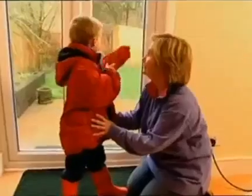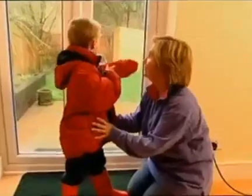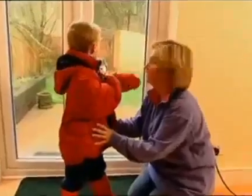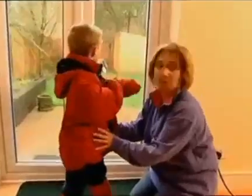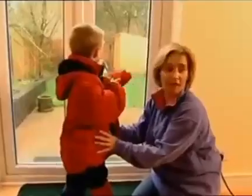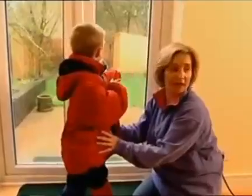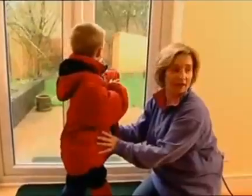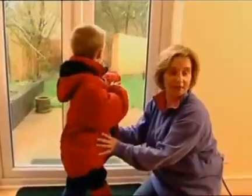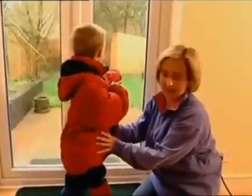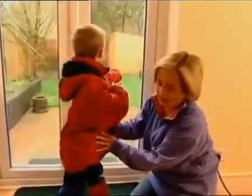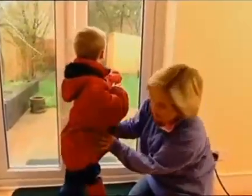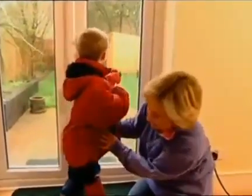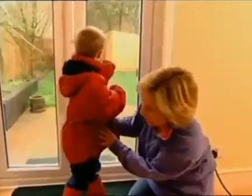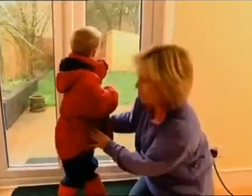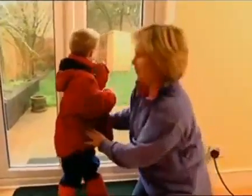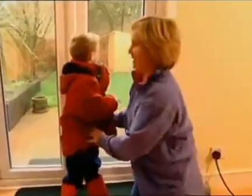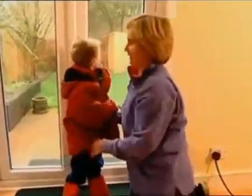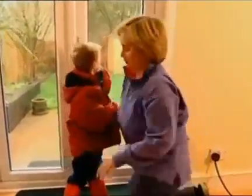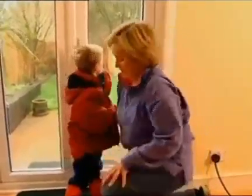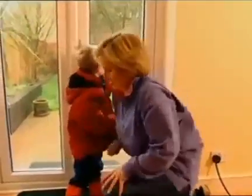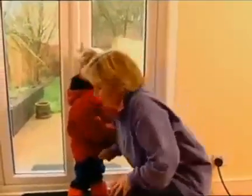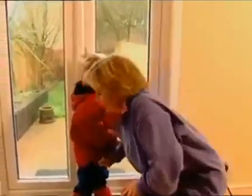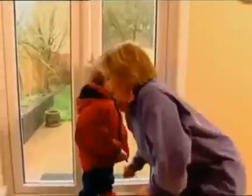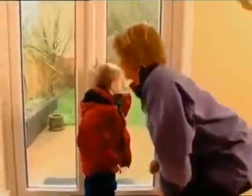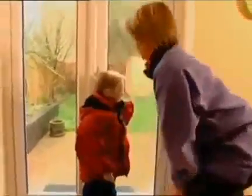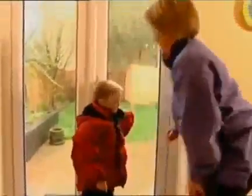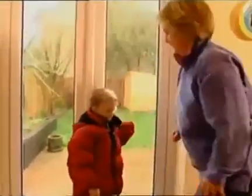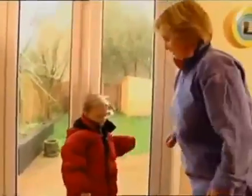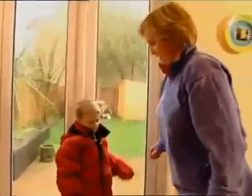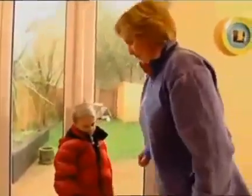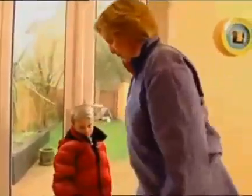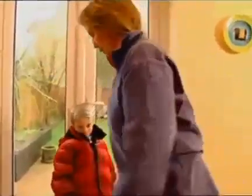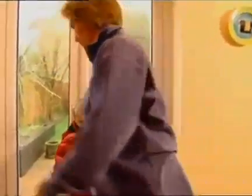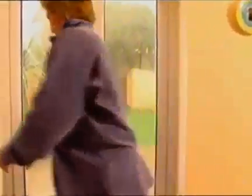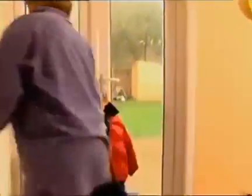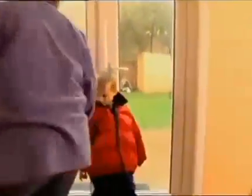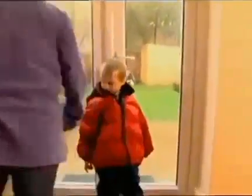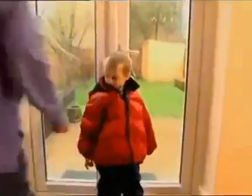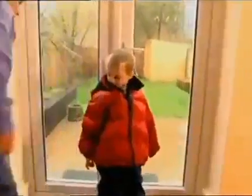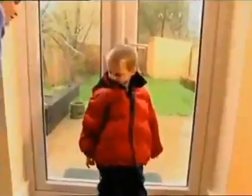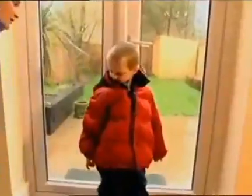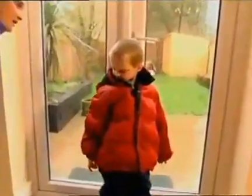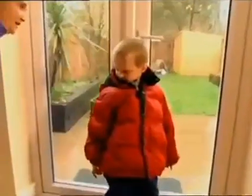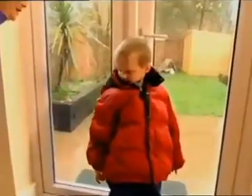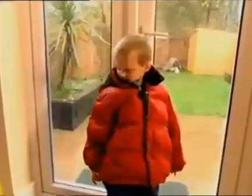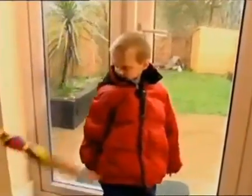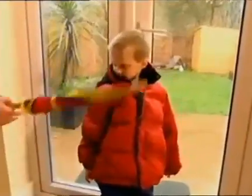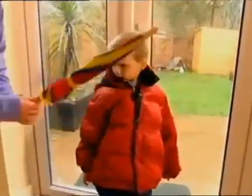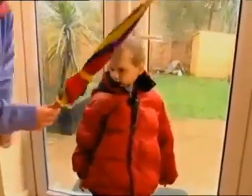Do need the umbrella? Where's the umbrella? There we go. Here it is. Do you want your